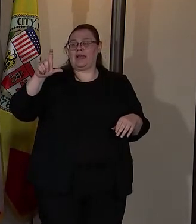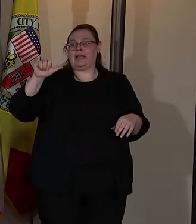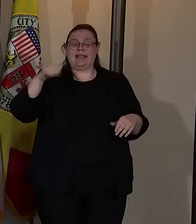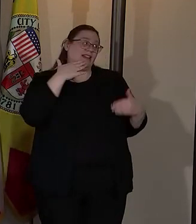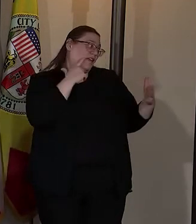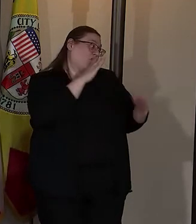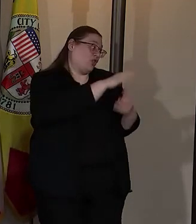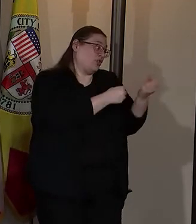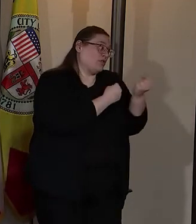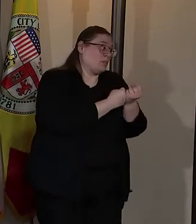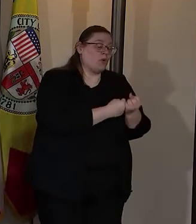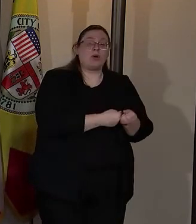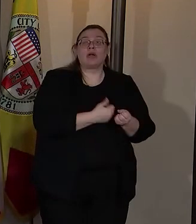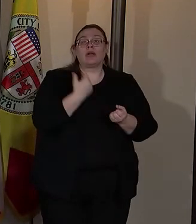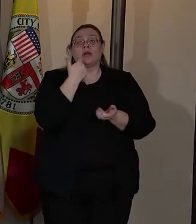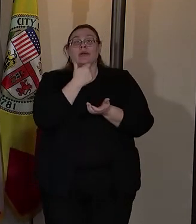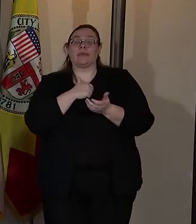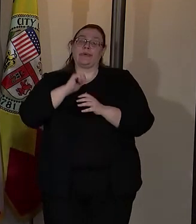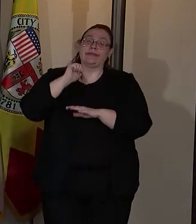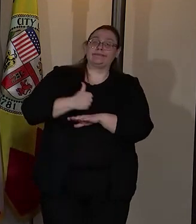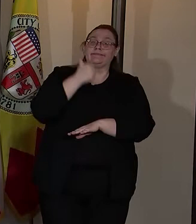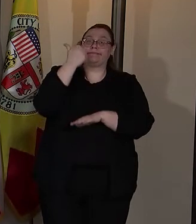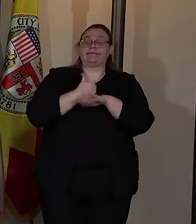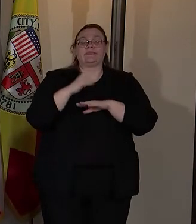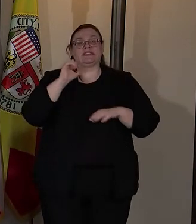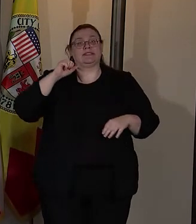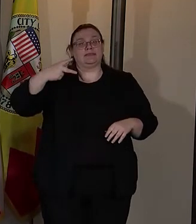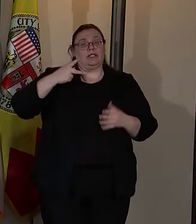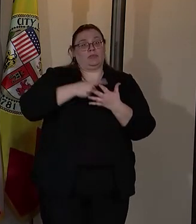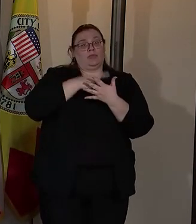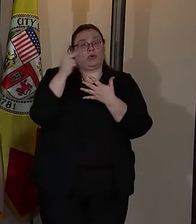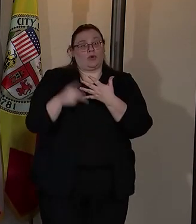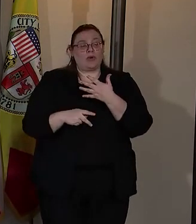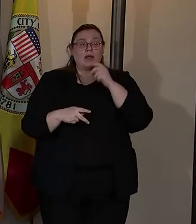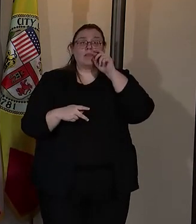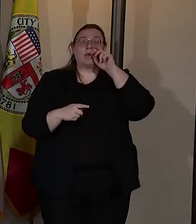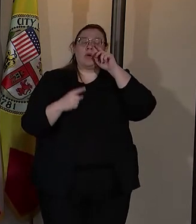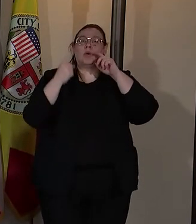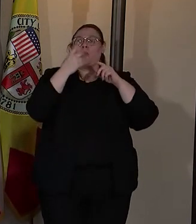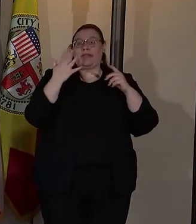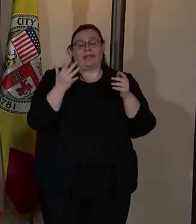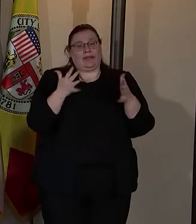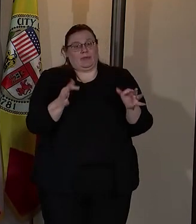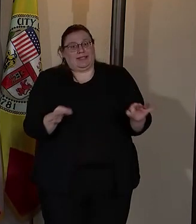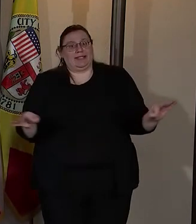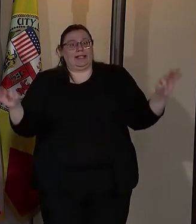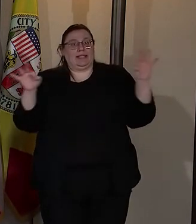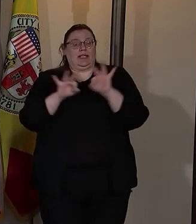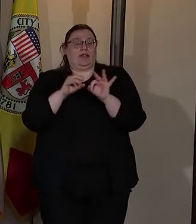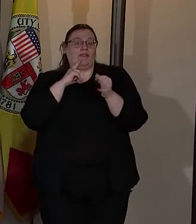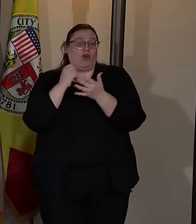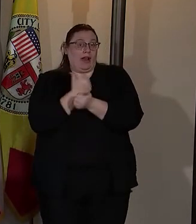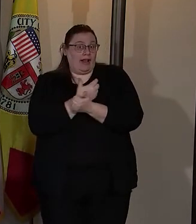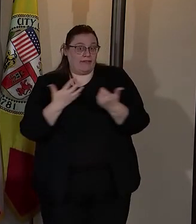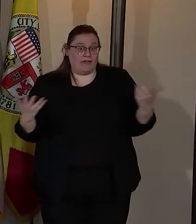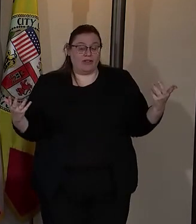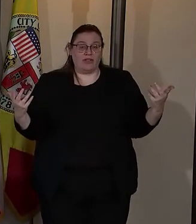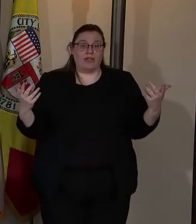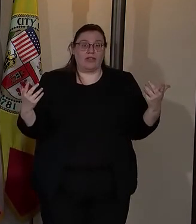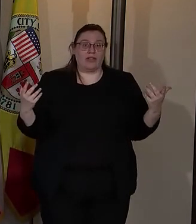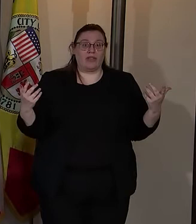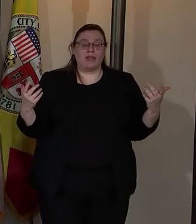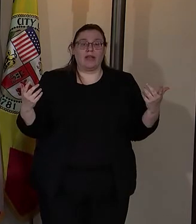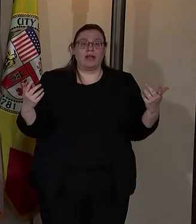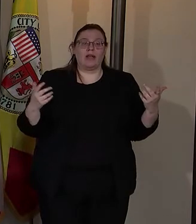When we stood up the Community Safety Partnership Program, one of the things that was key to it all was to not have the